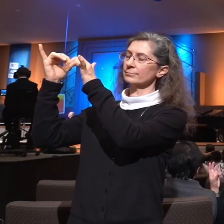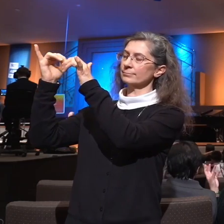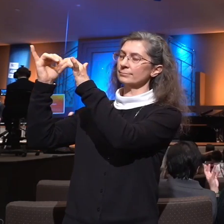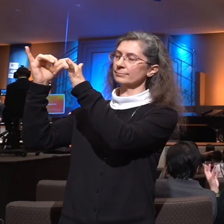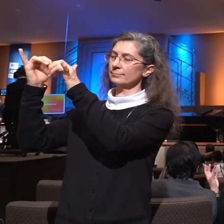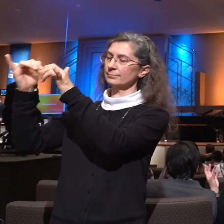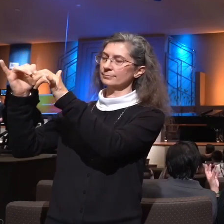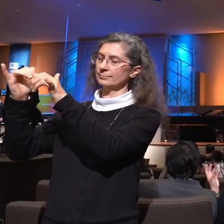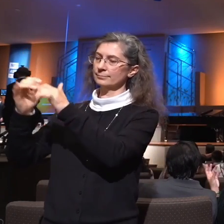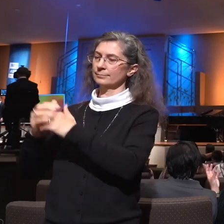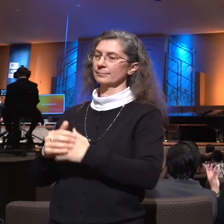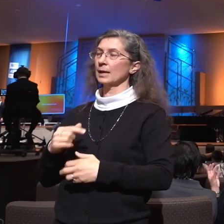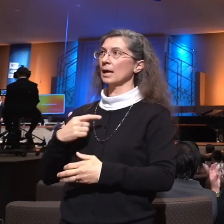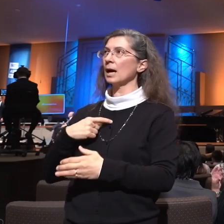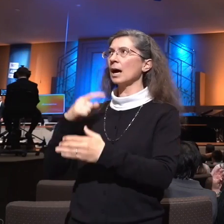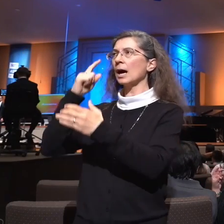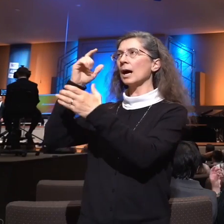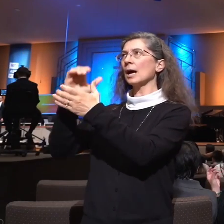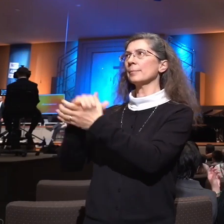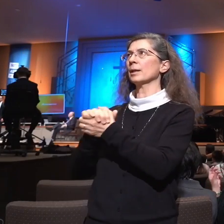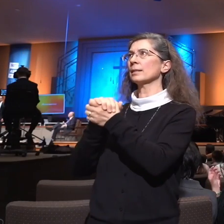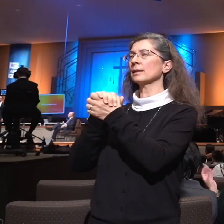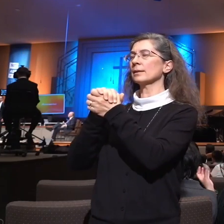I believe God.